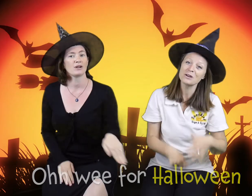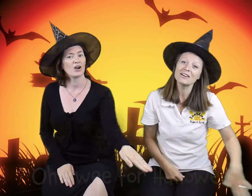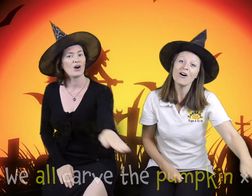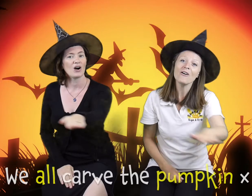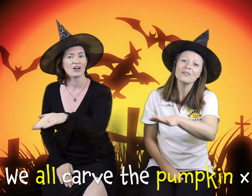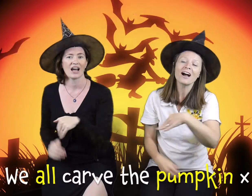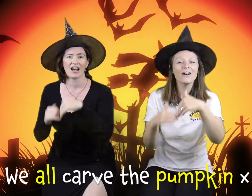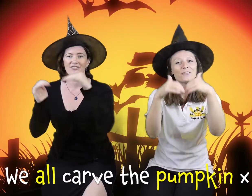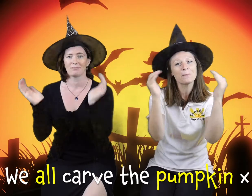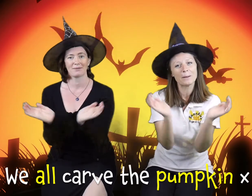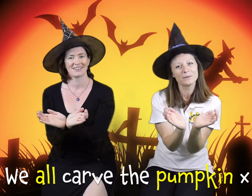we all carve the pumpkin